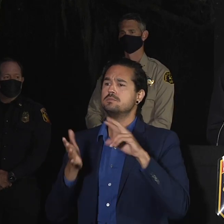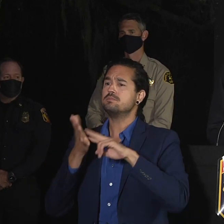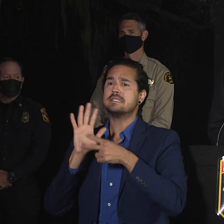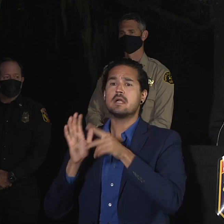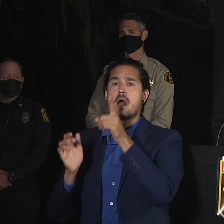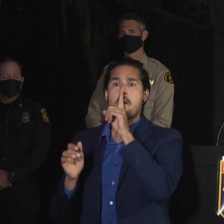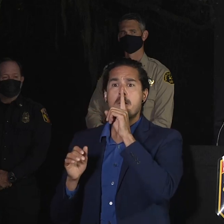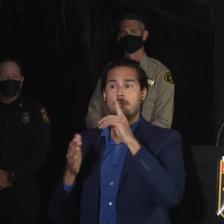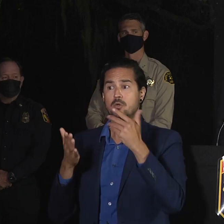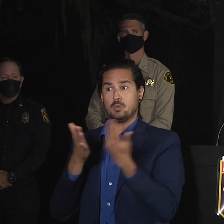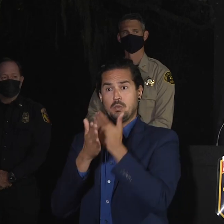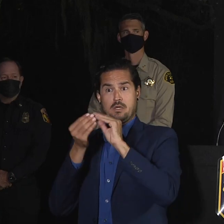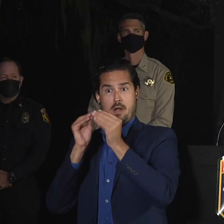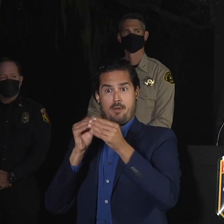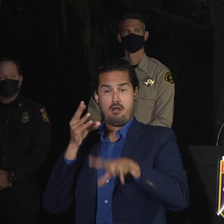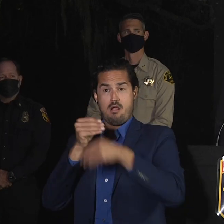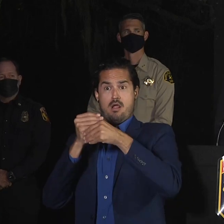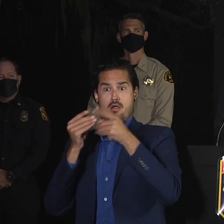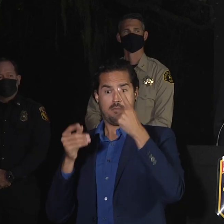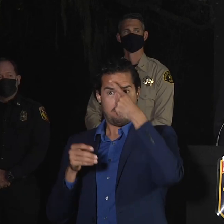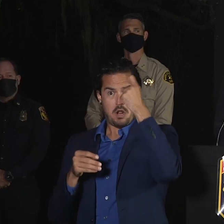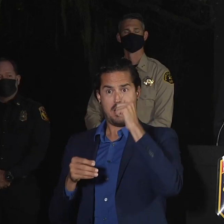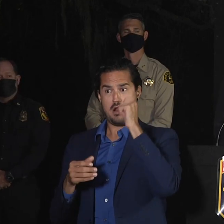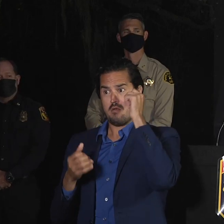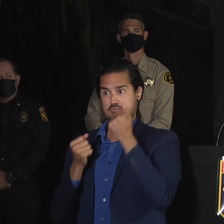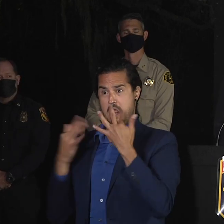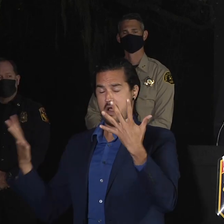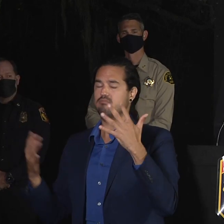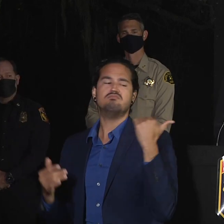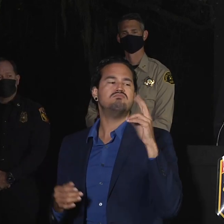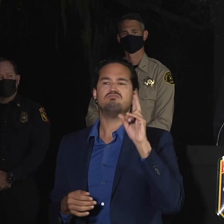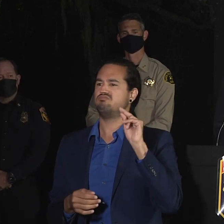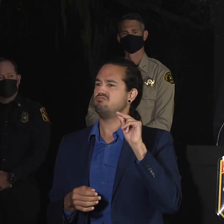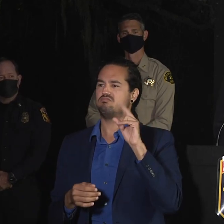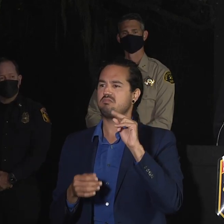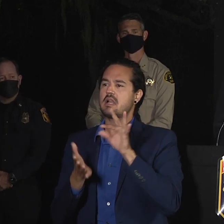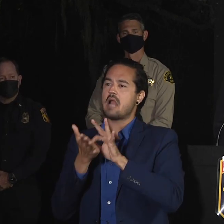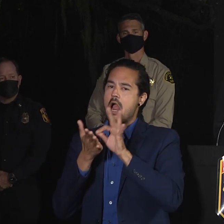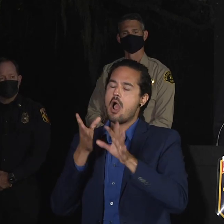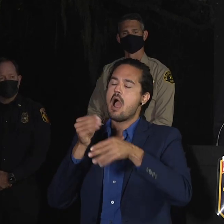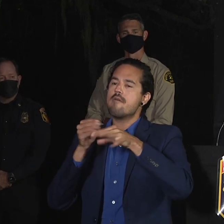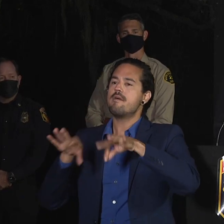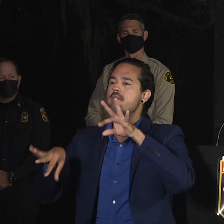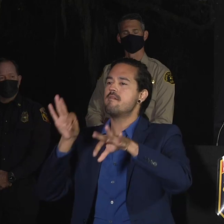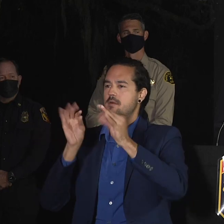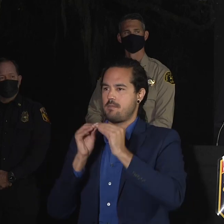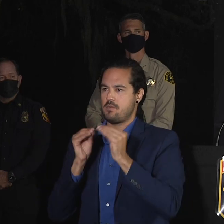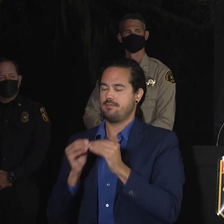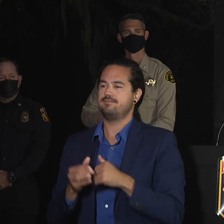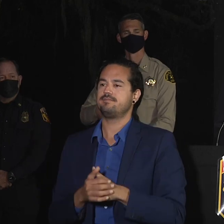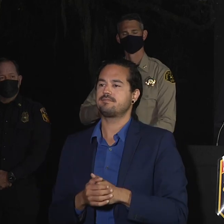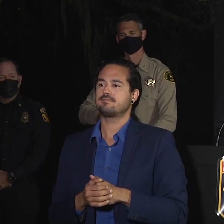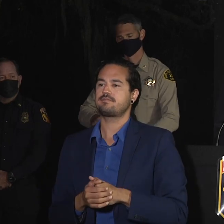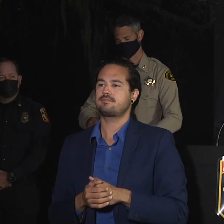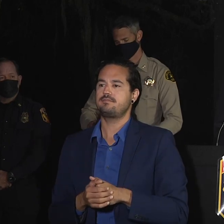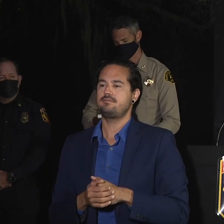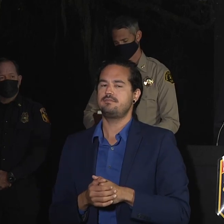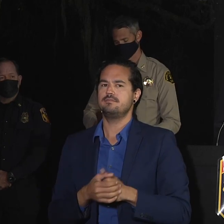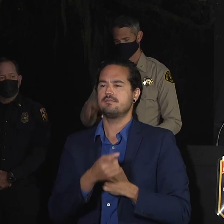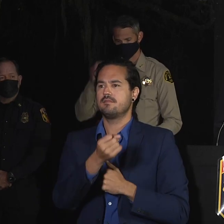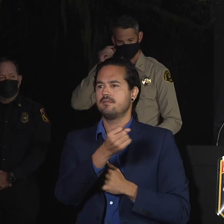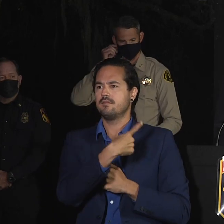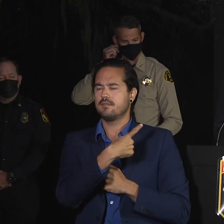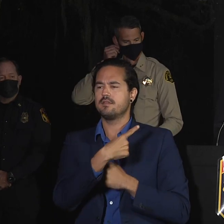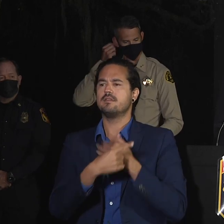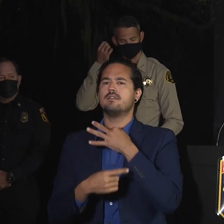Thank you, sir. With regard to repopulation or evacuations, this might be a question for Chris Clark. There's some chatter on social